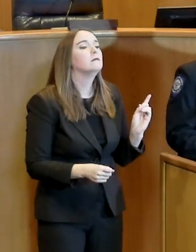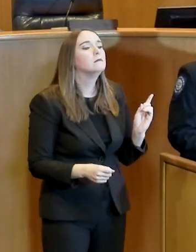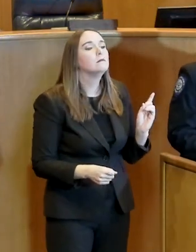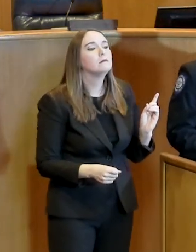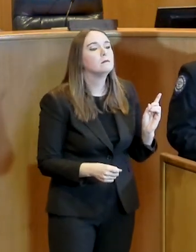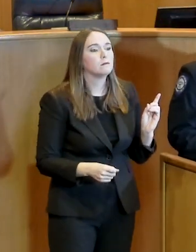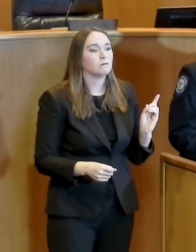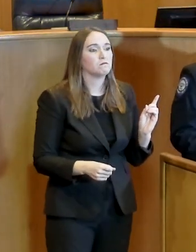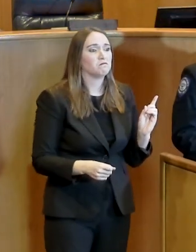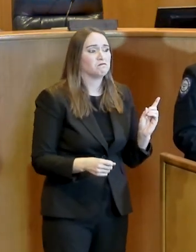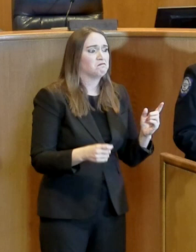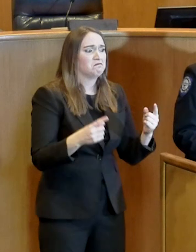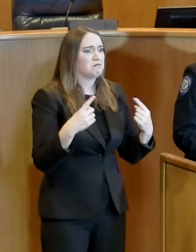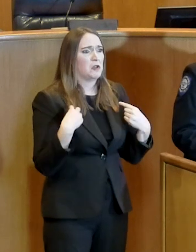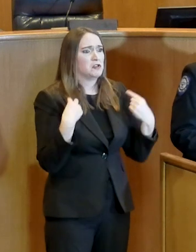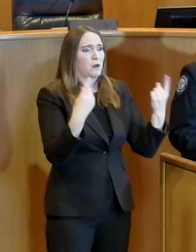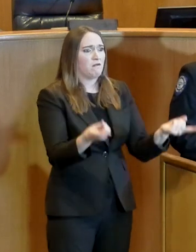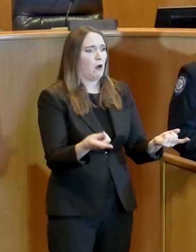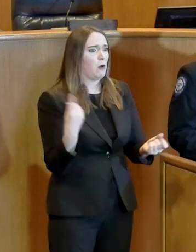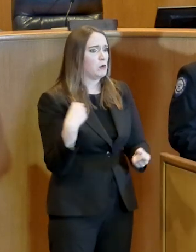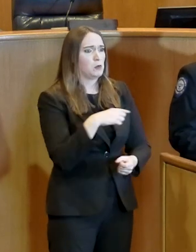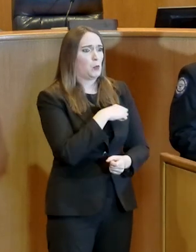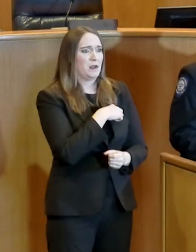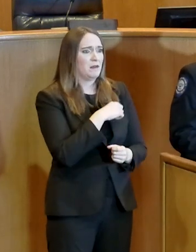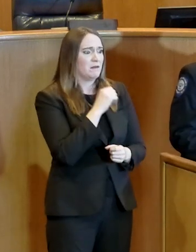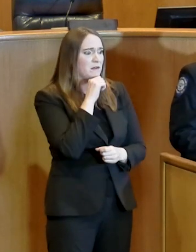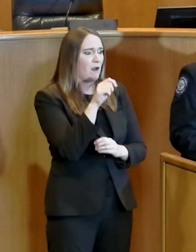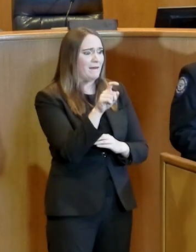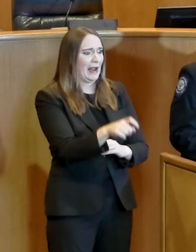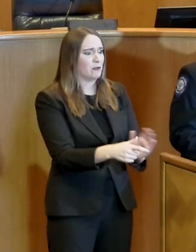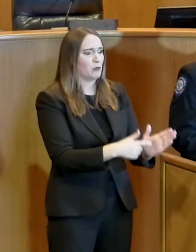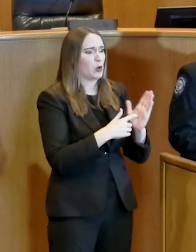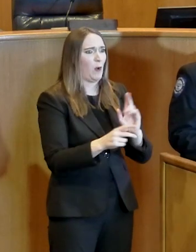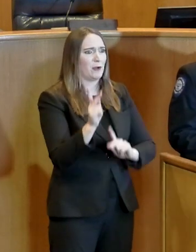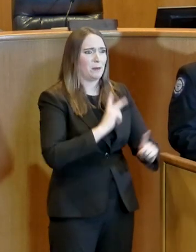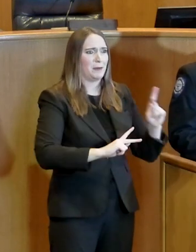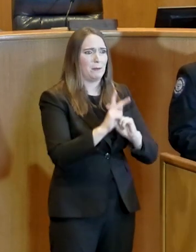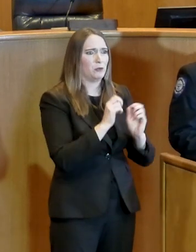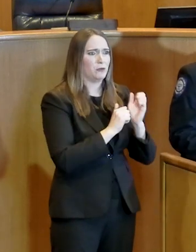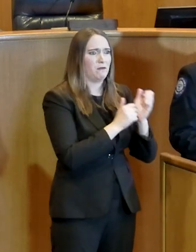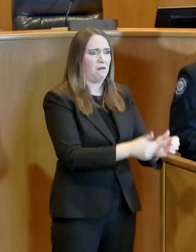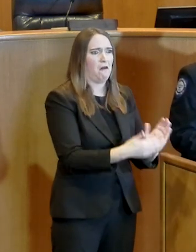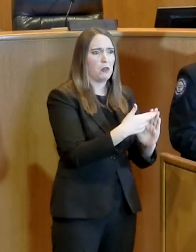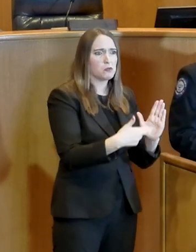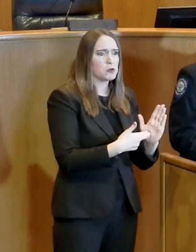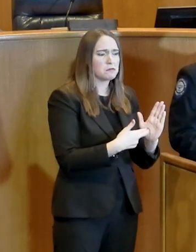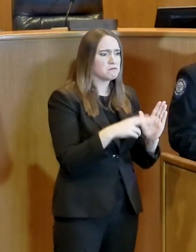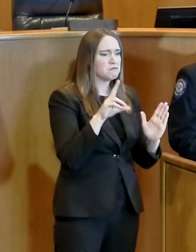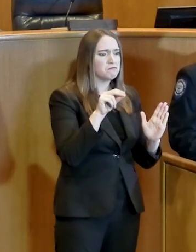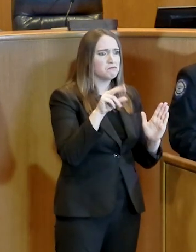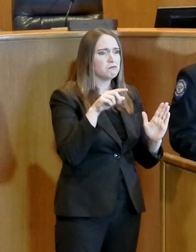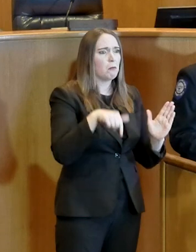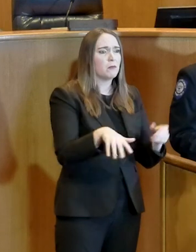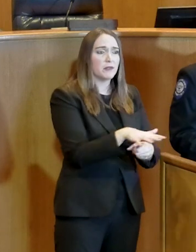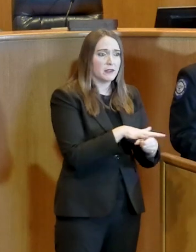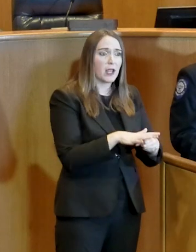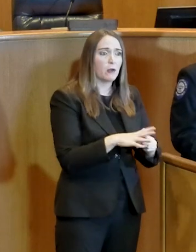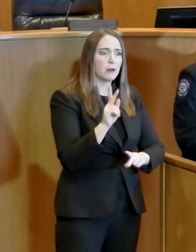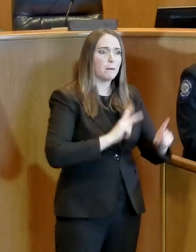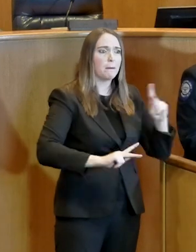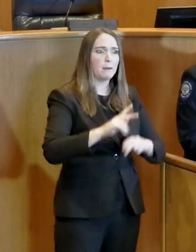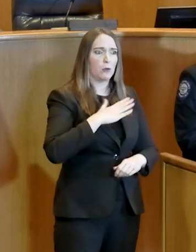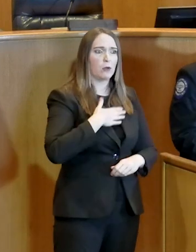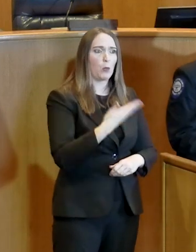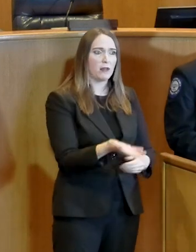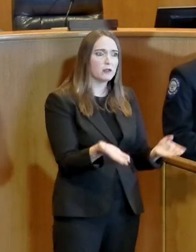not had to do any enforcement action at this point, and really that's because of the voluntary compliance that we've received. You know, one of the things that we did is we